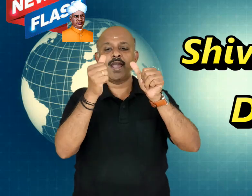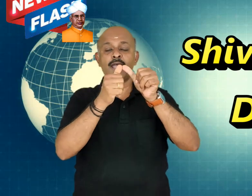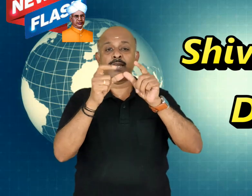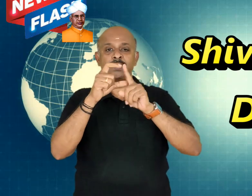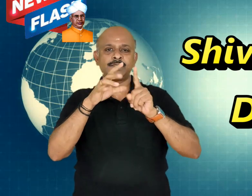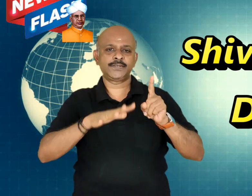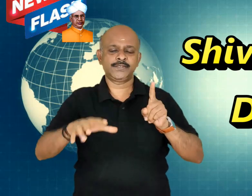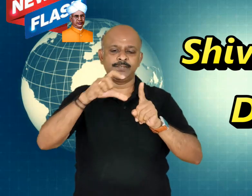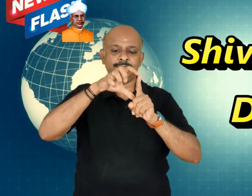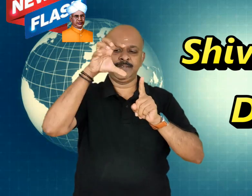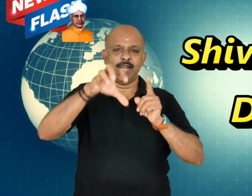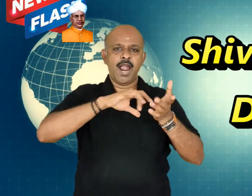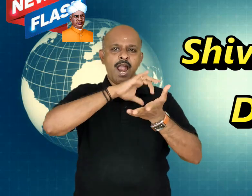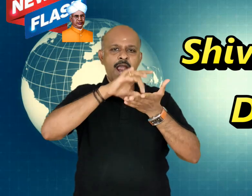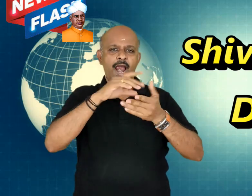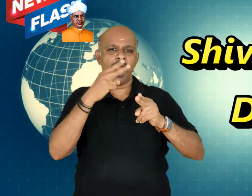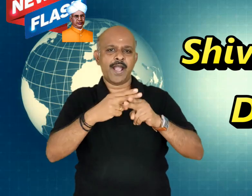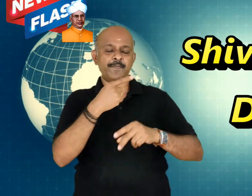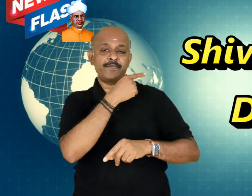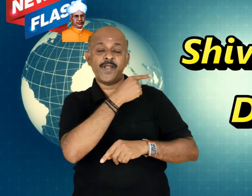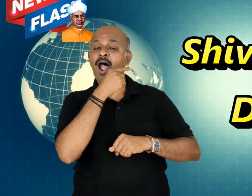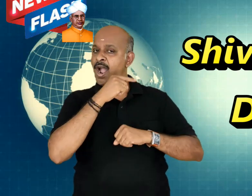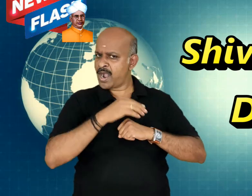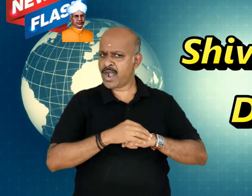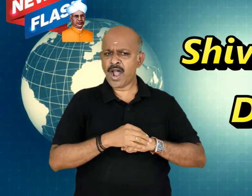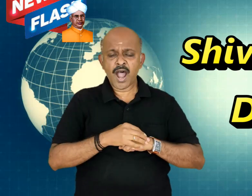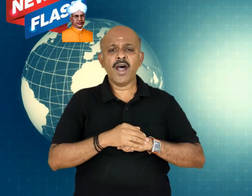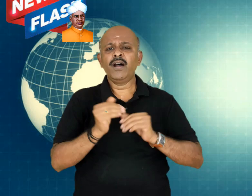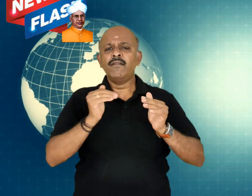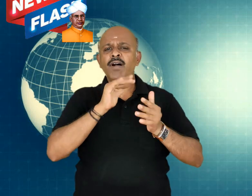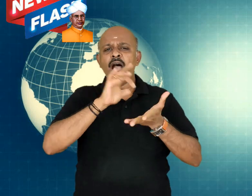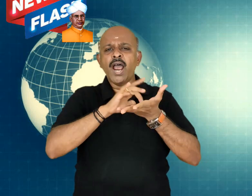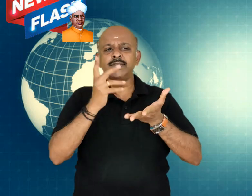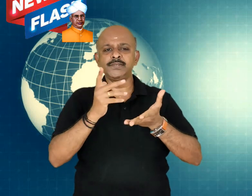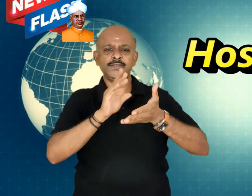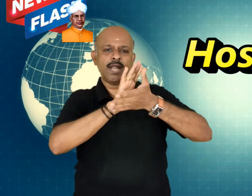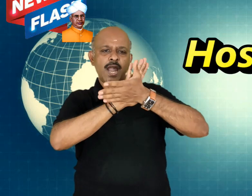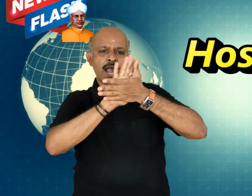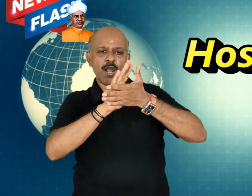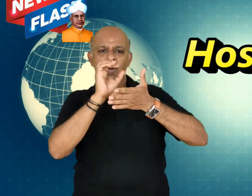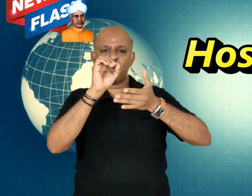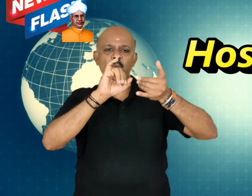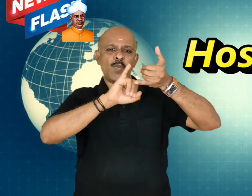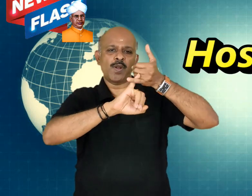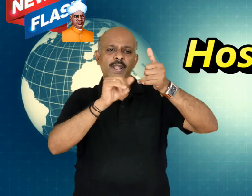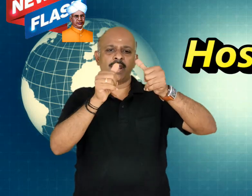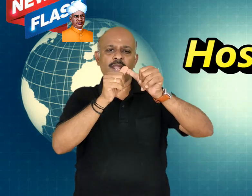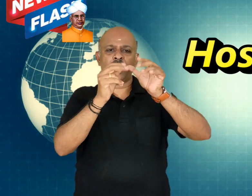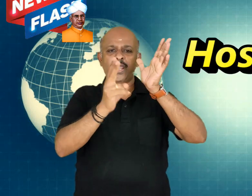This time, at Shivamaka district of Hosanagar,